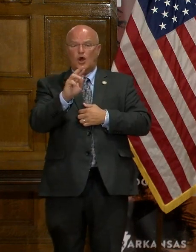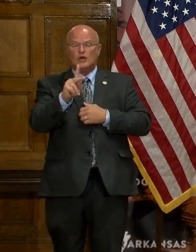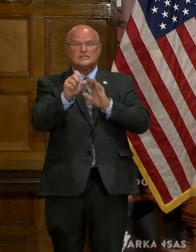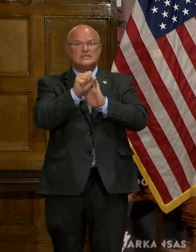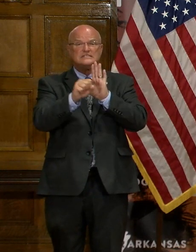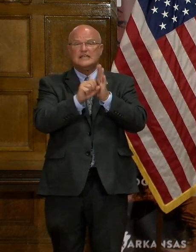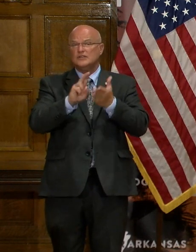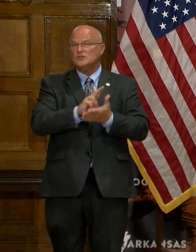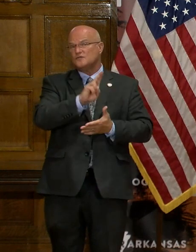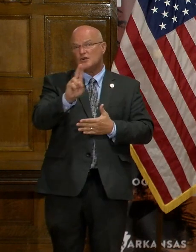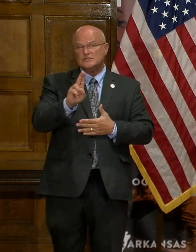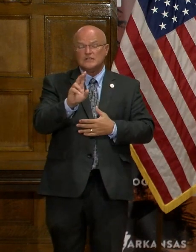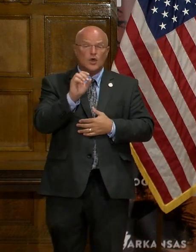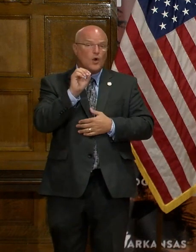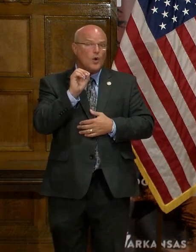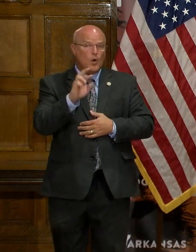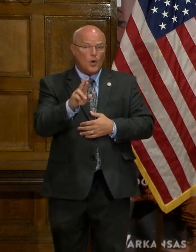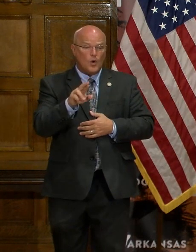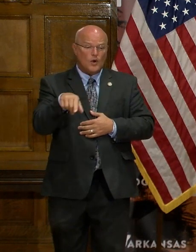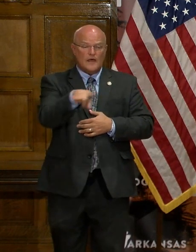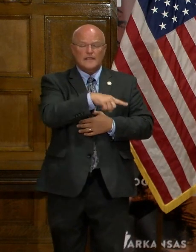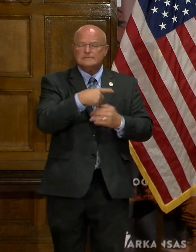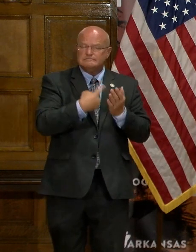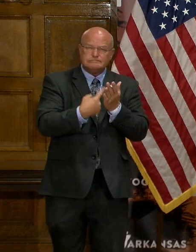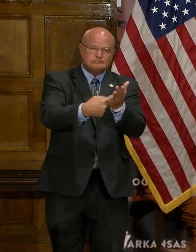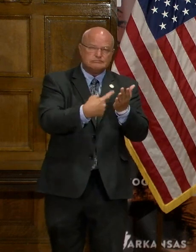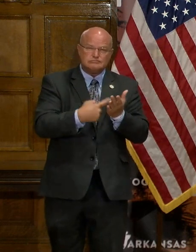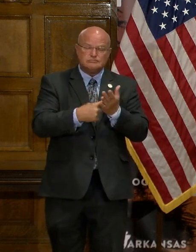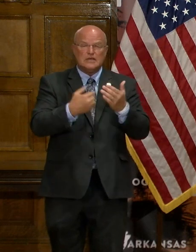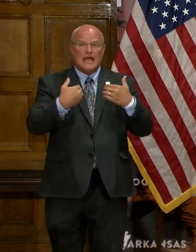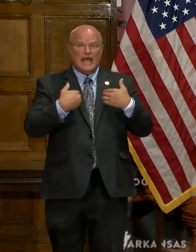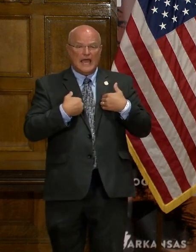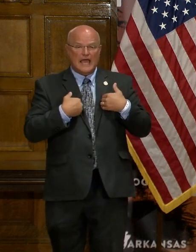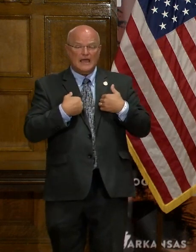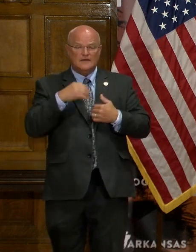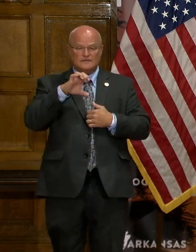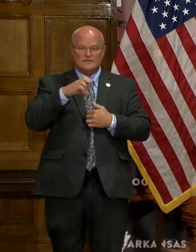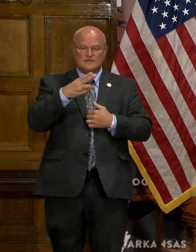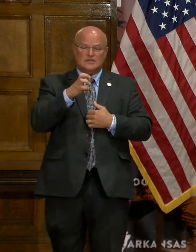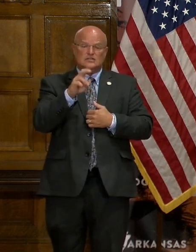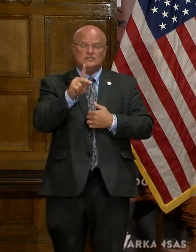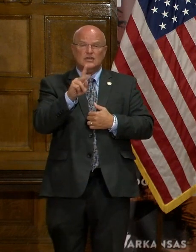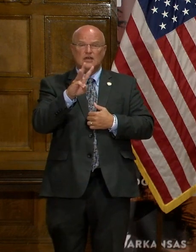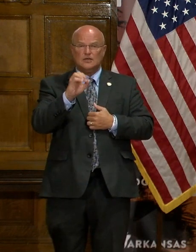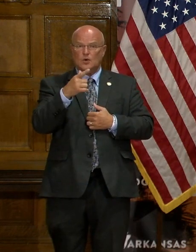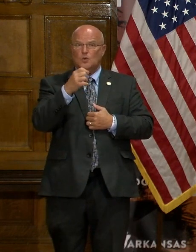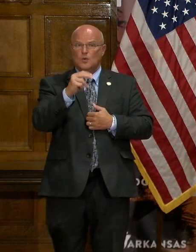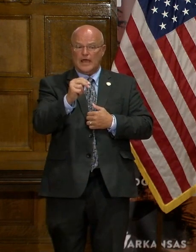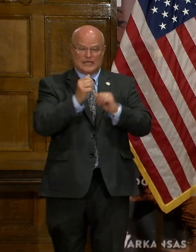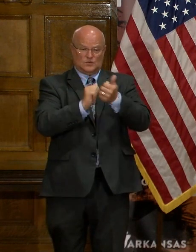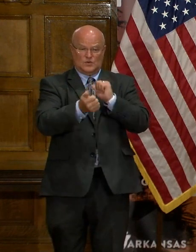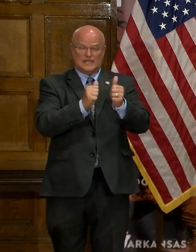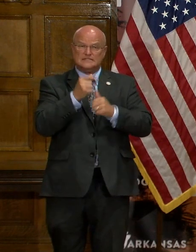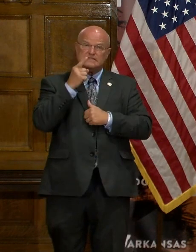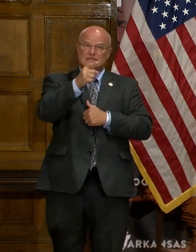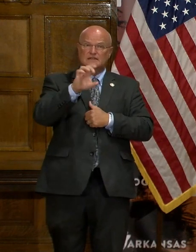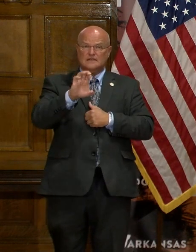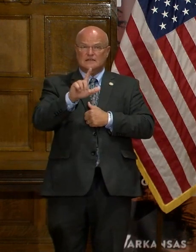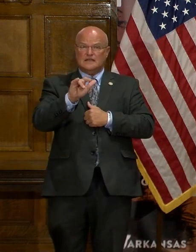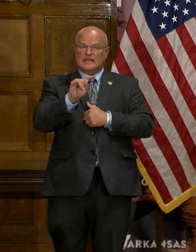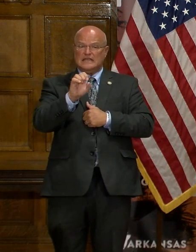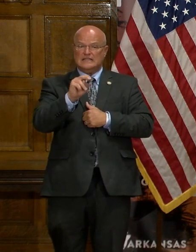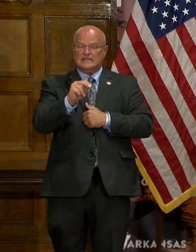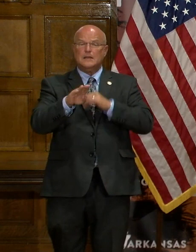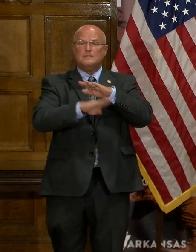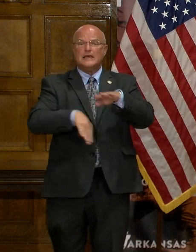State University. Or they would be debating whether we should have the chuckwagon races in Clinton because those are based upon public